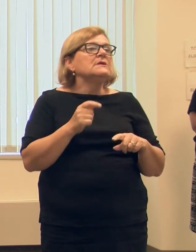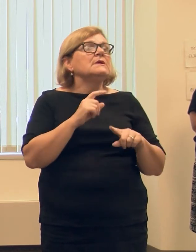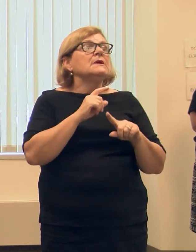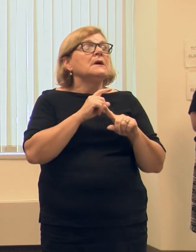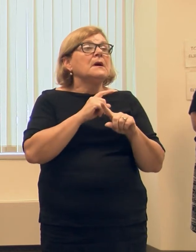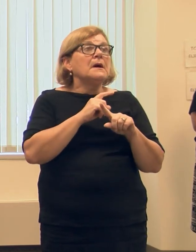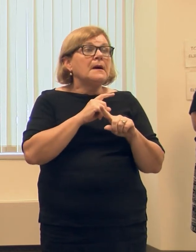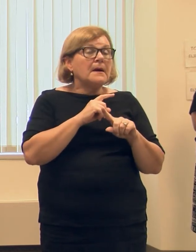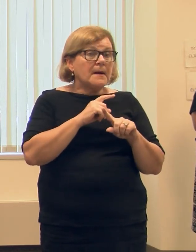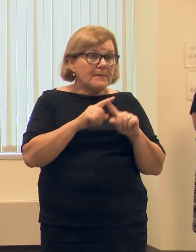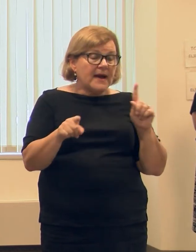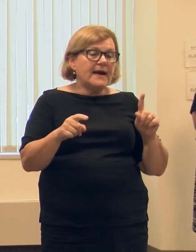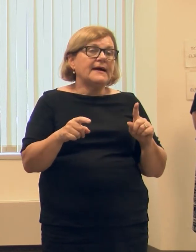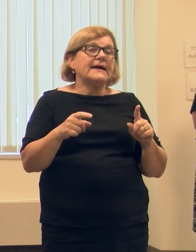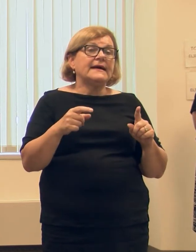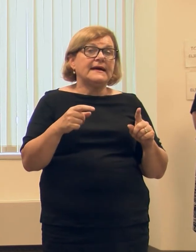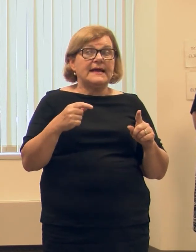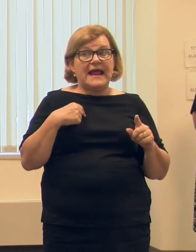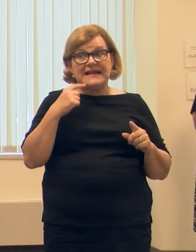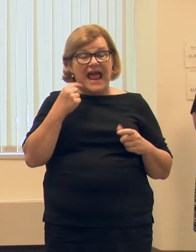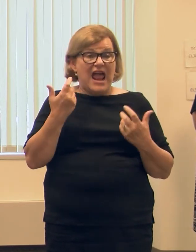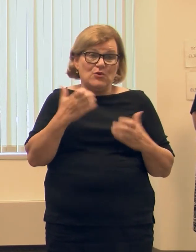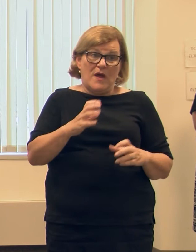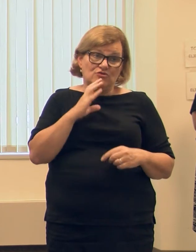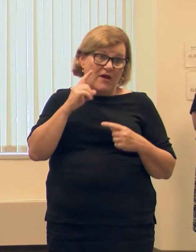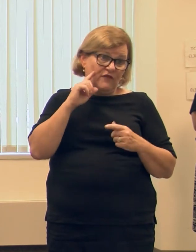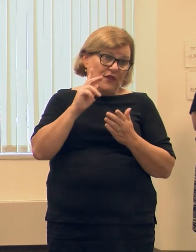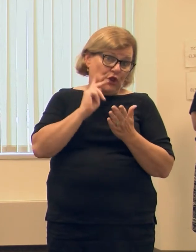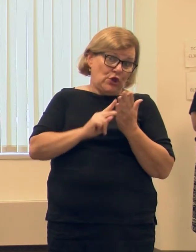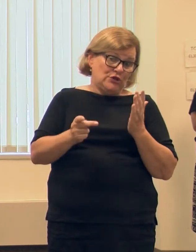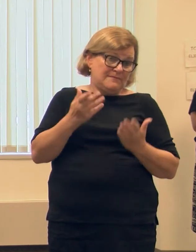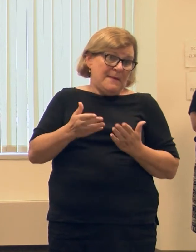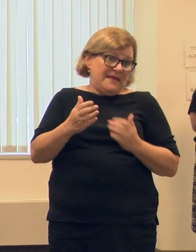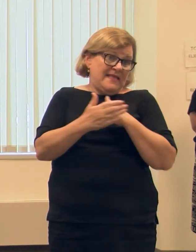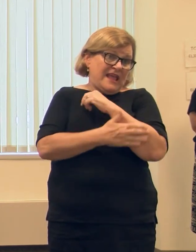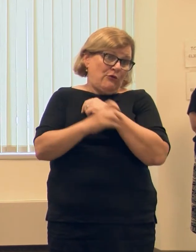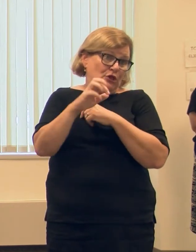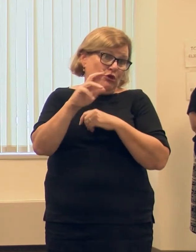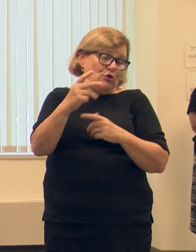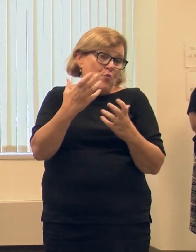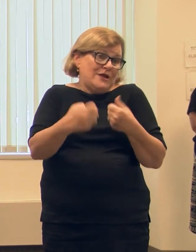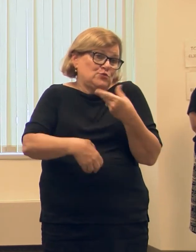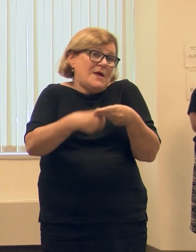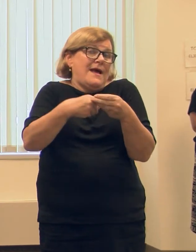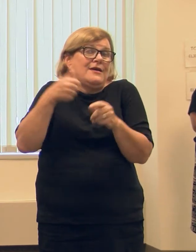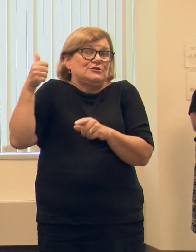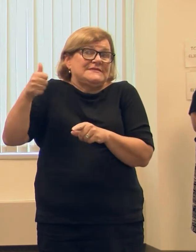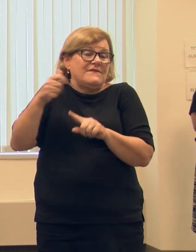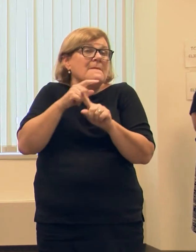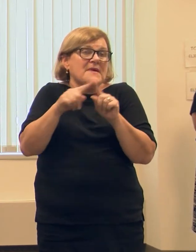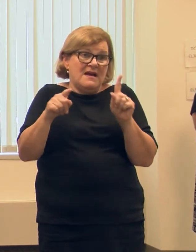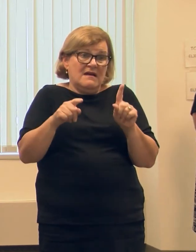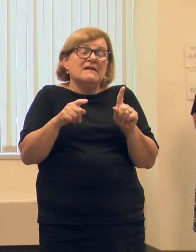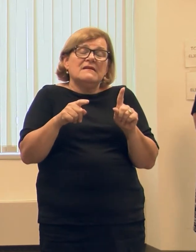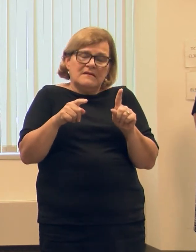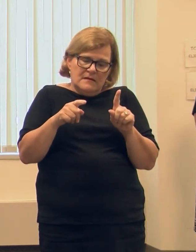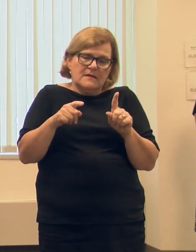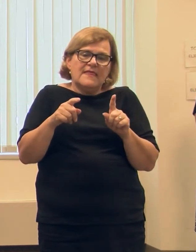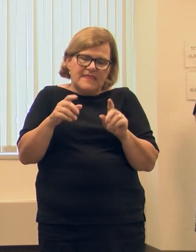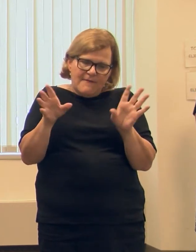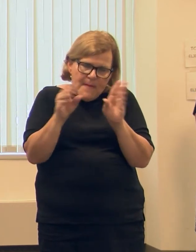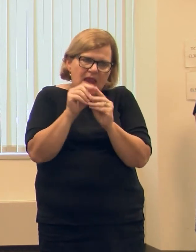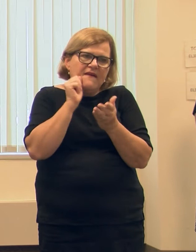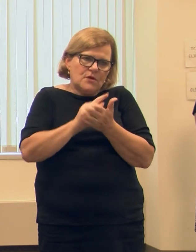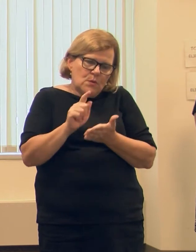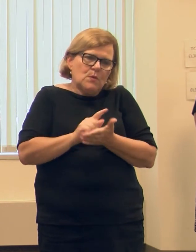I will say, and I don't want to speak for the clerks and maybe the county clerk wants to add into this. But you know, they've done a lot of, they met weekly.